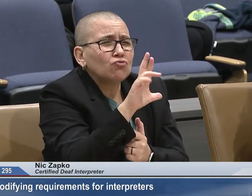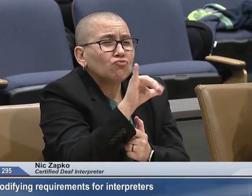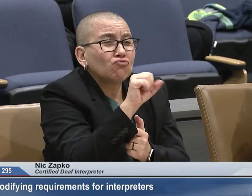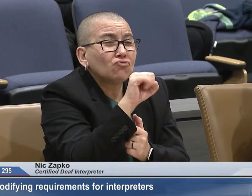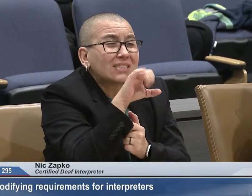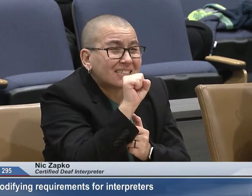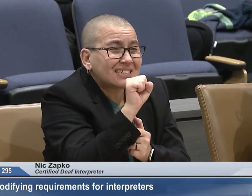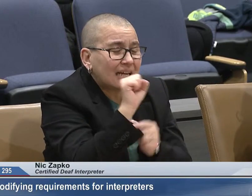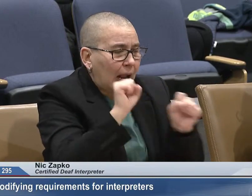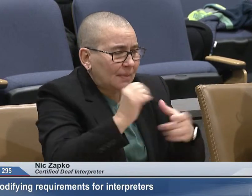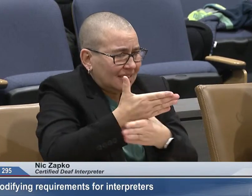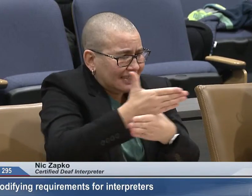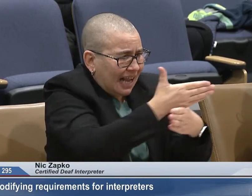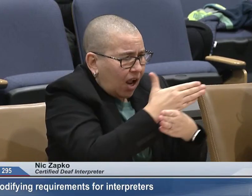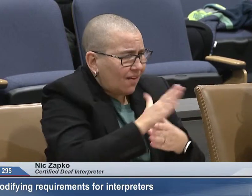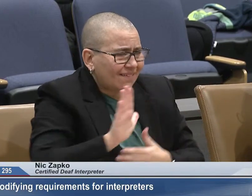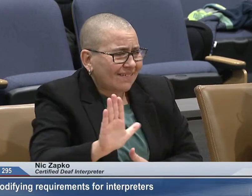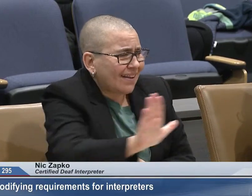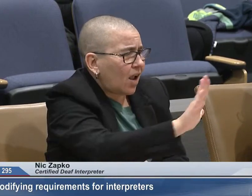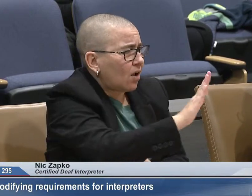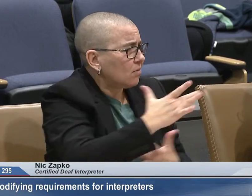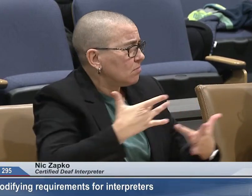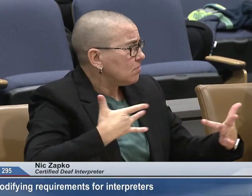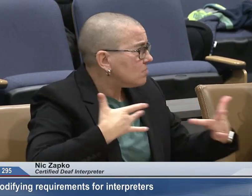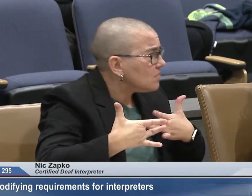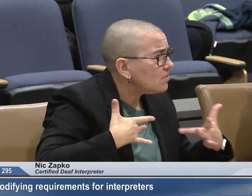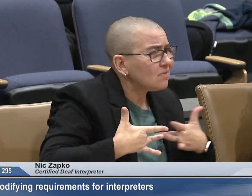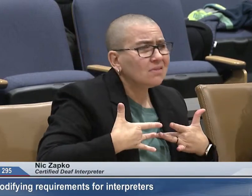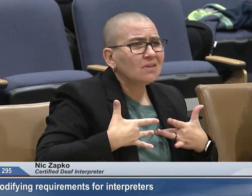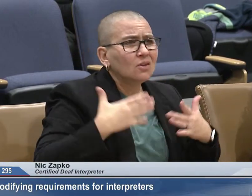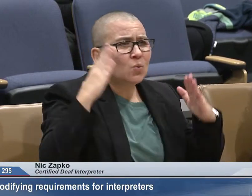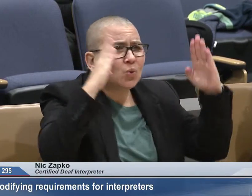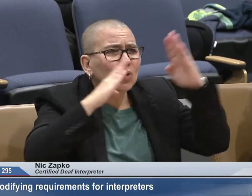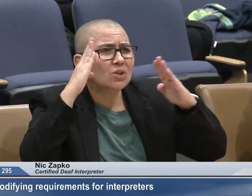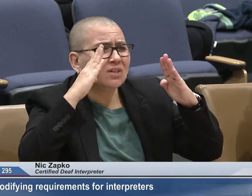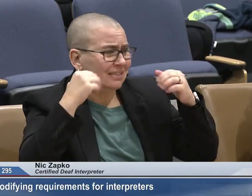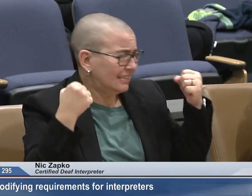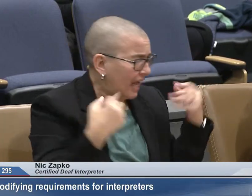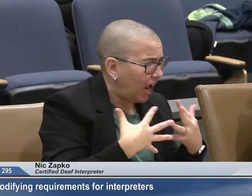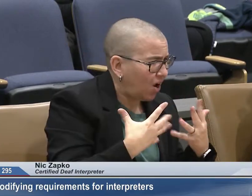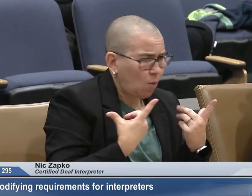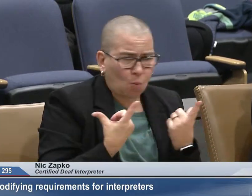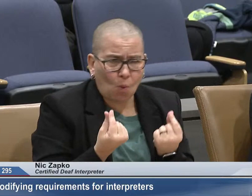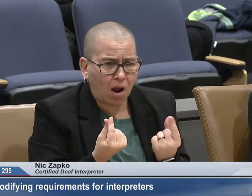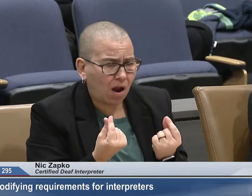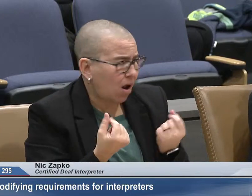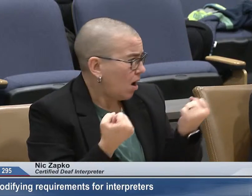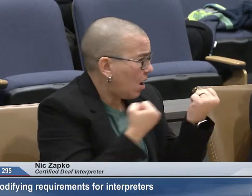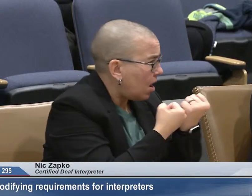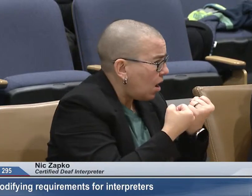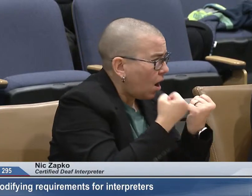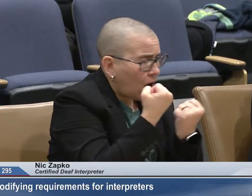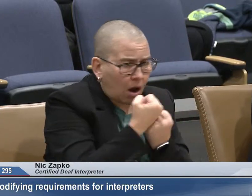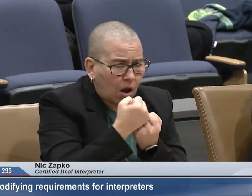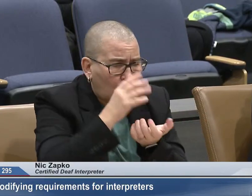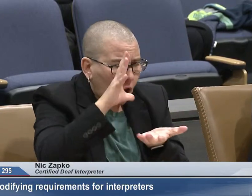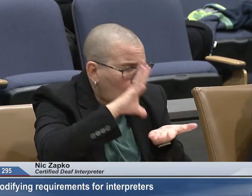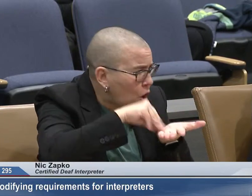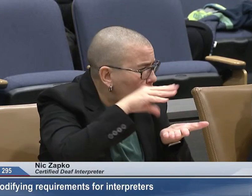We were all together during this crisis. And as a result, our deaf community felt they were truly a part of the